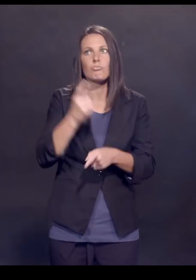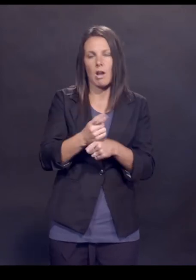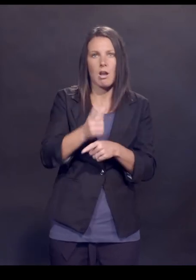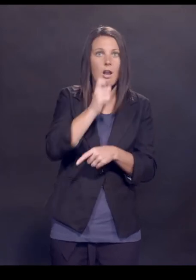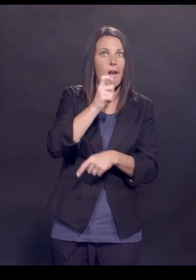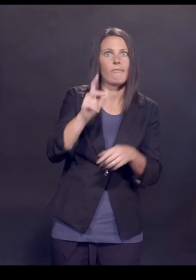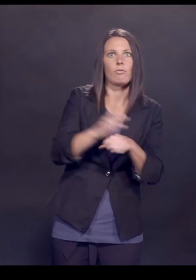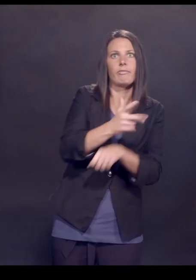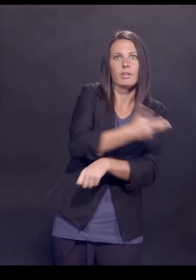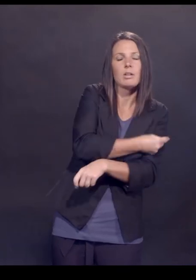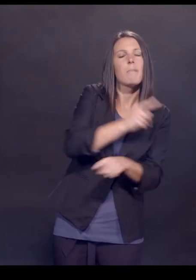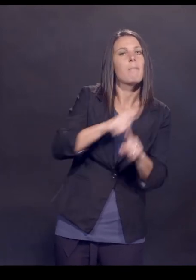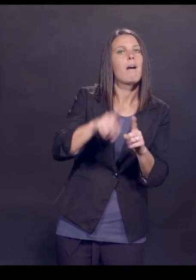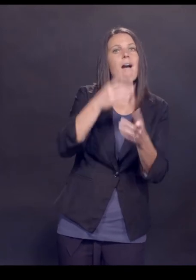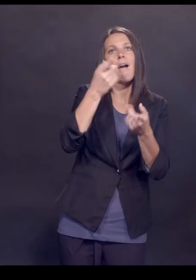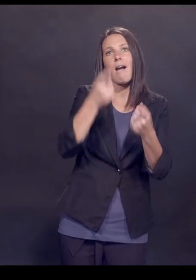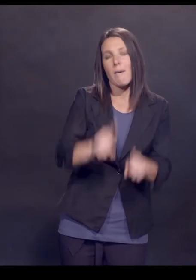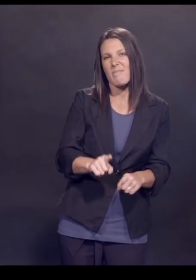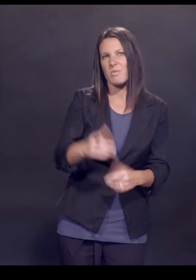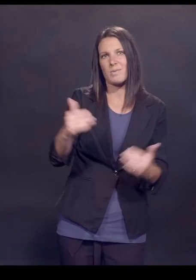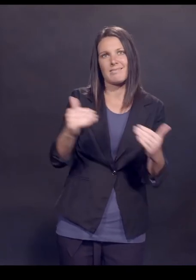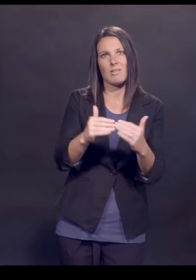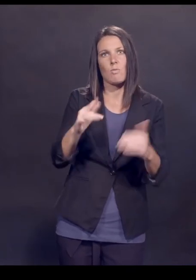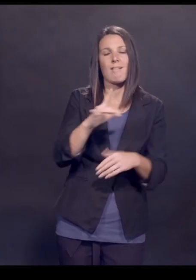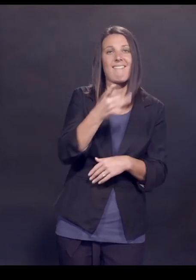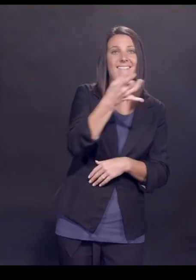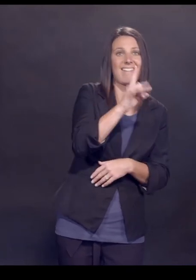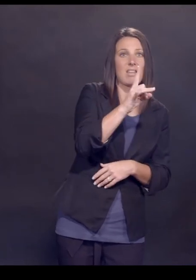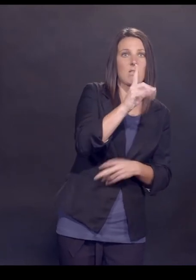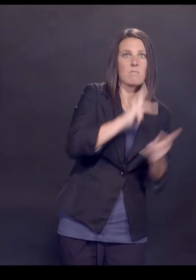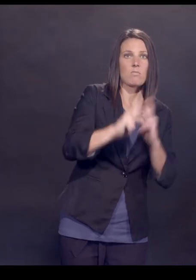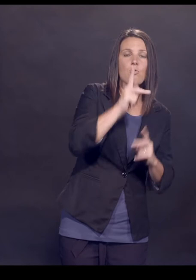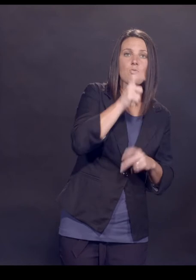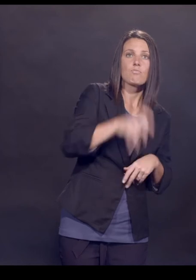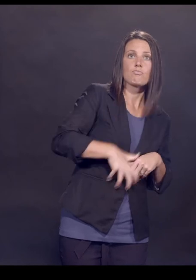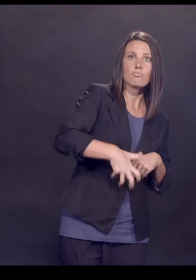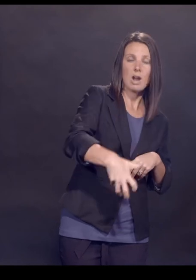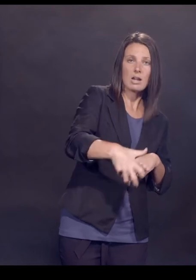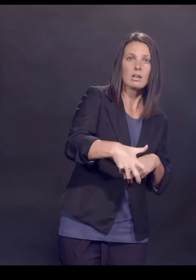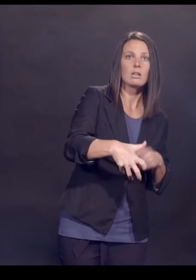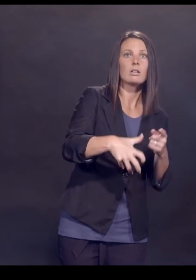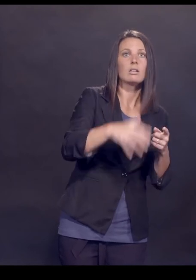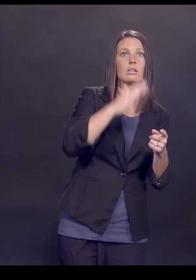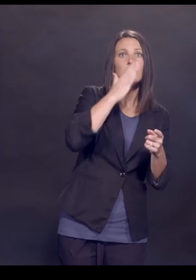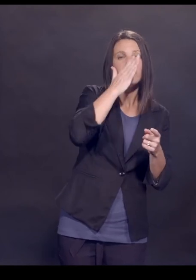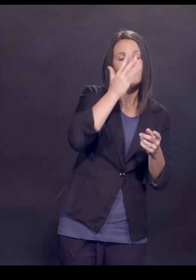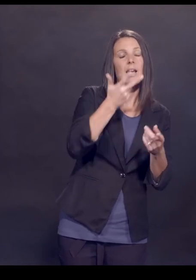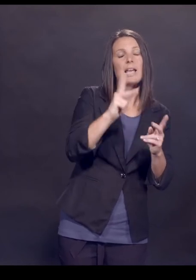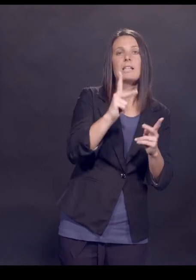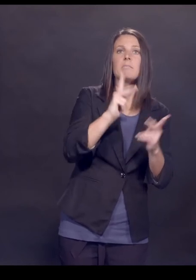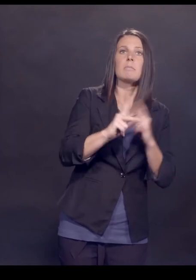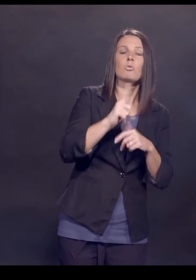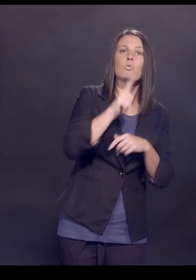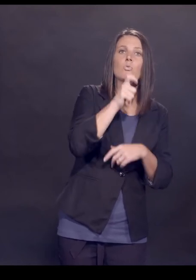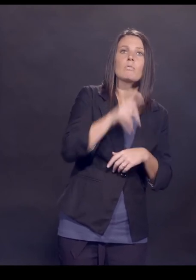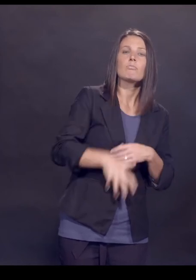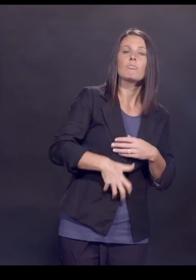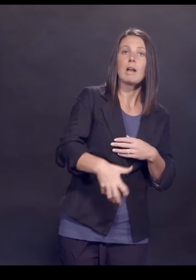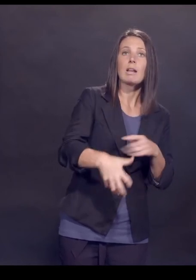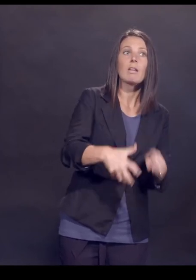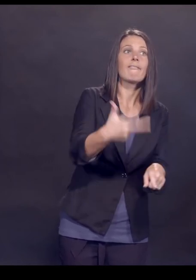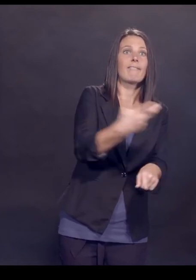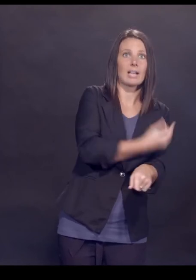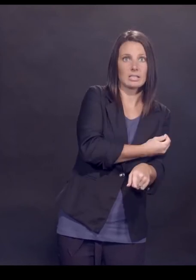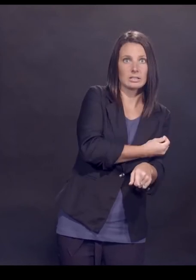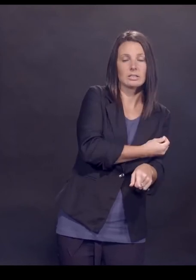capacity to be fertile. But in fact, it was equally divided. There were 18 instances of pregnancy in the